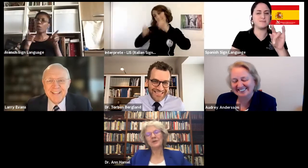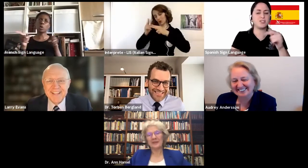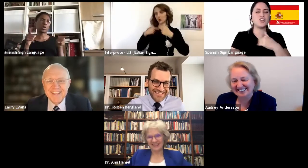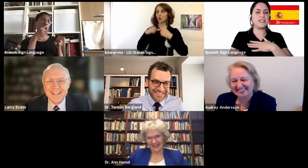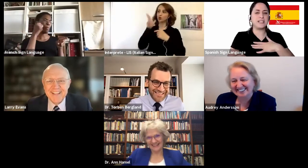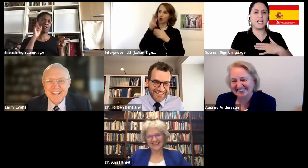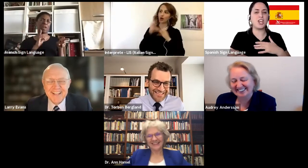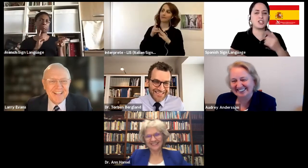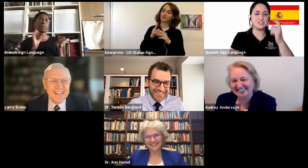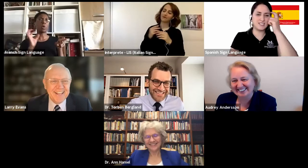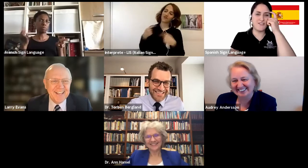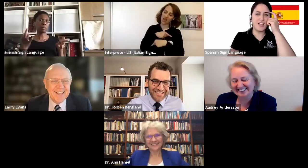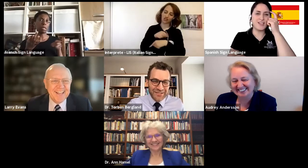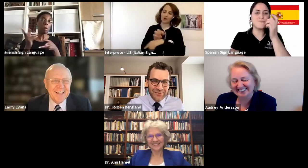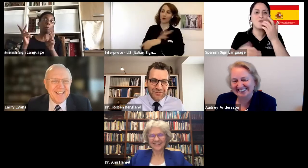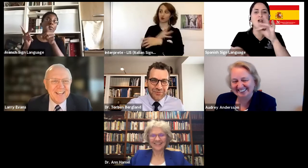Torben thinks.